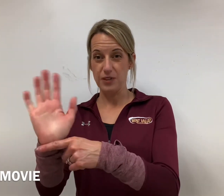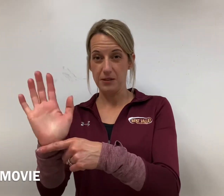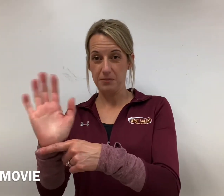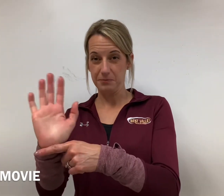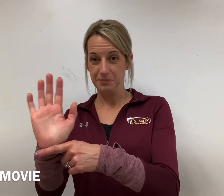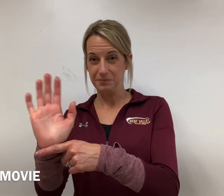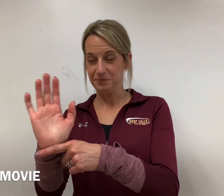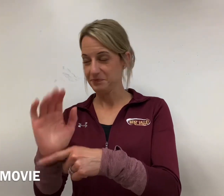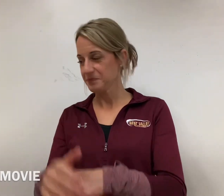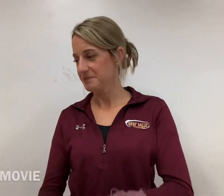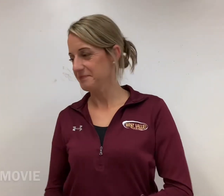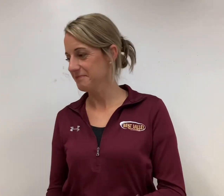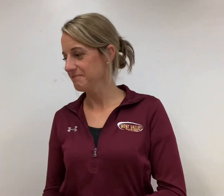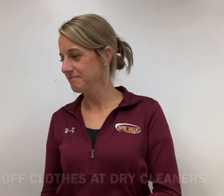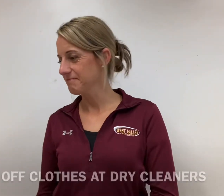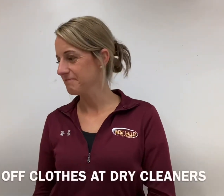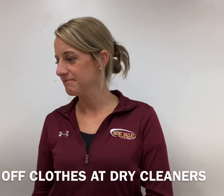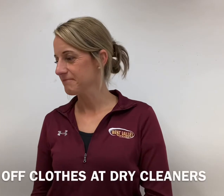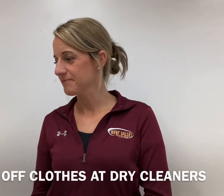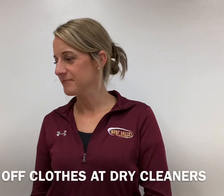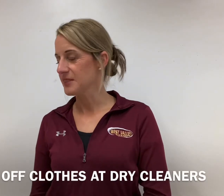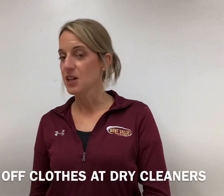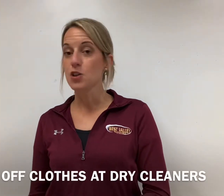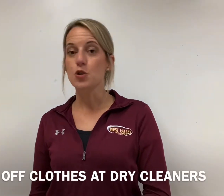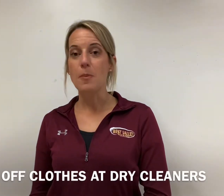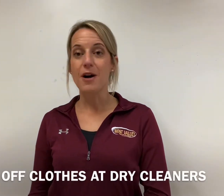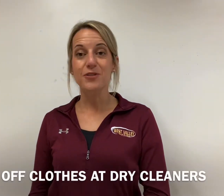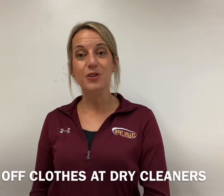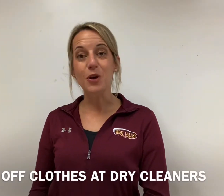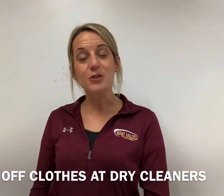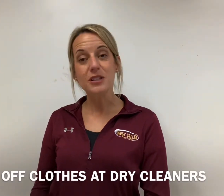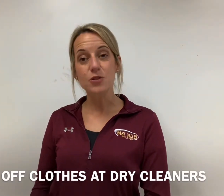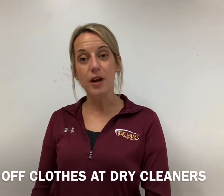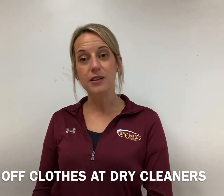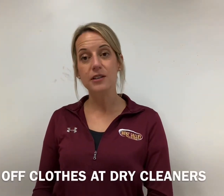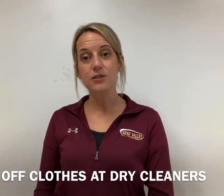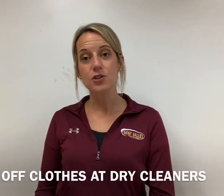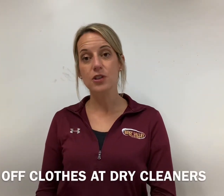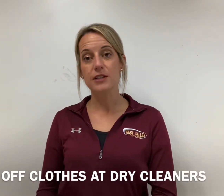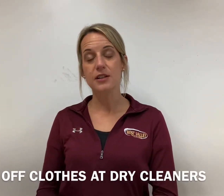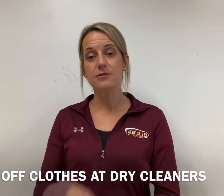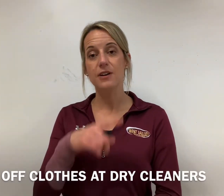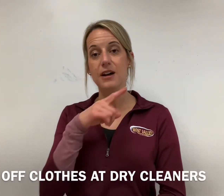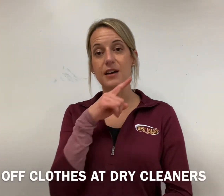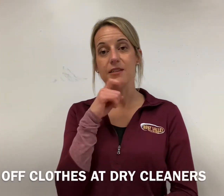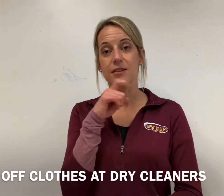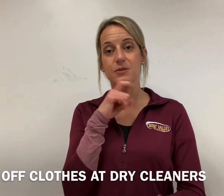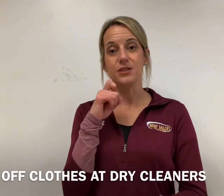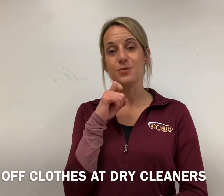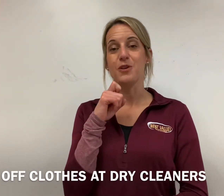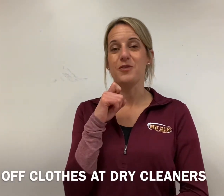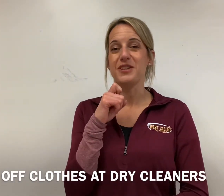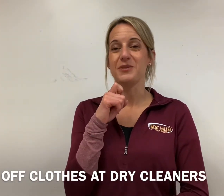drop off your clothes at the dry cleaners you'll identify I think he just went over this one